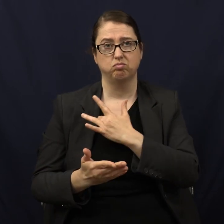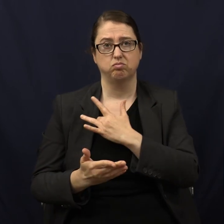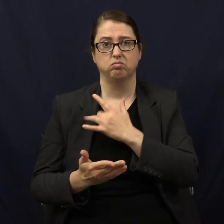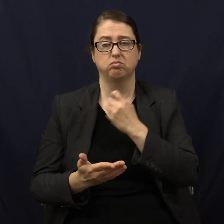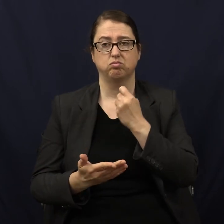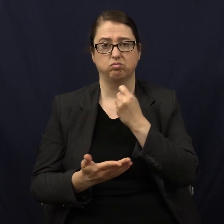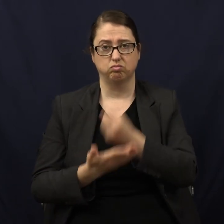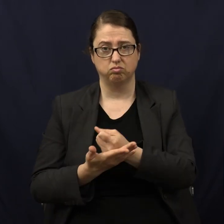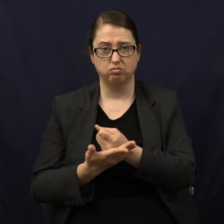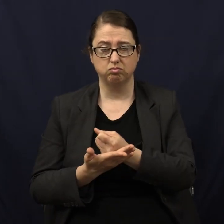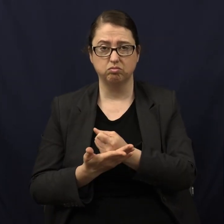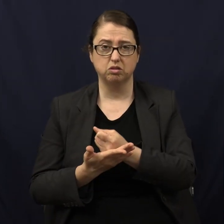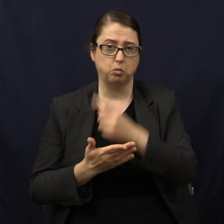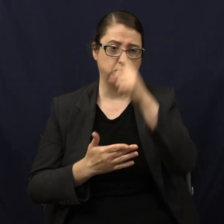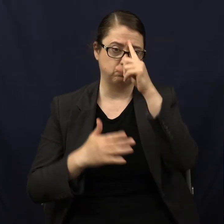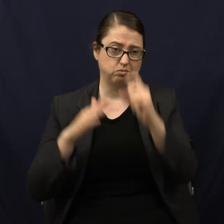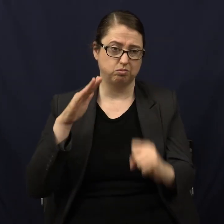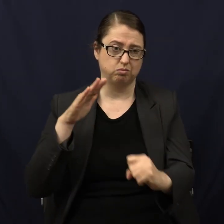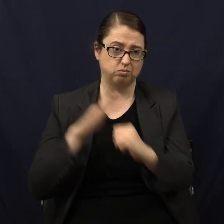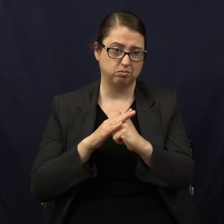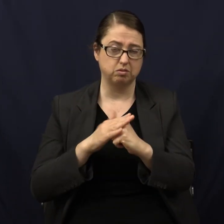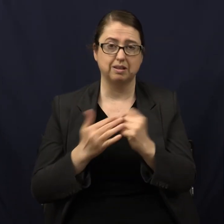So what am I going to do? Well,